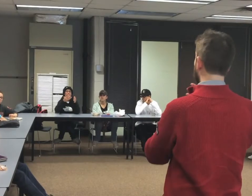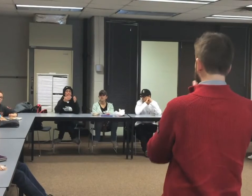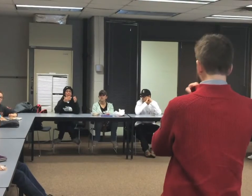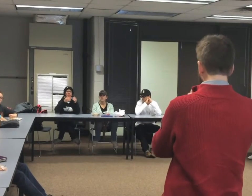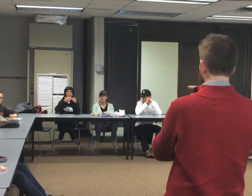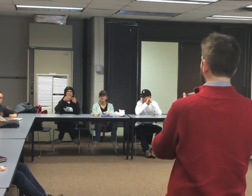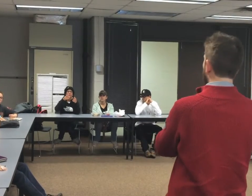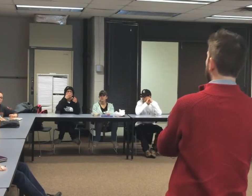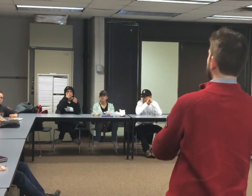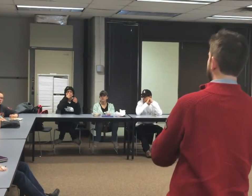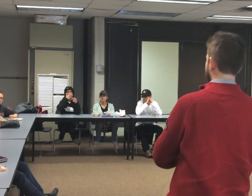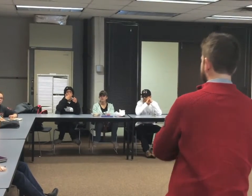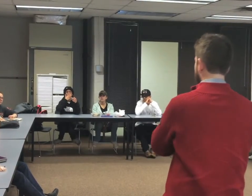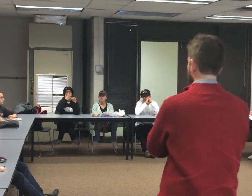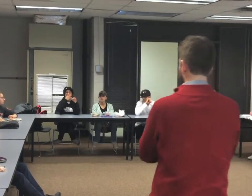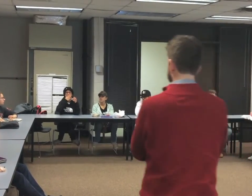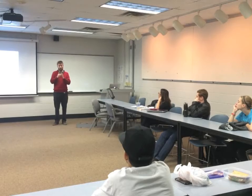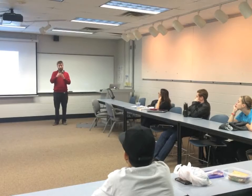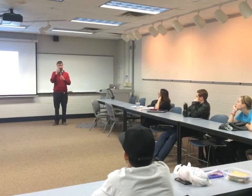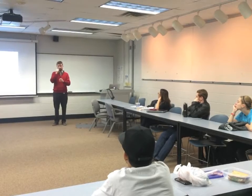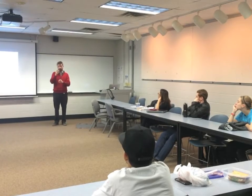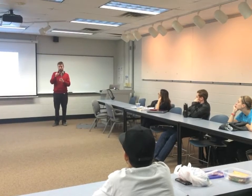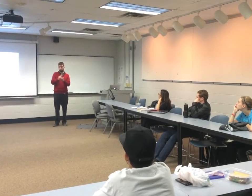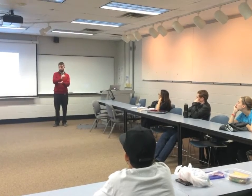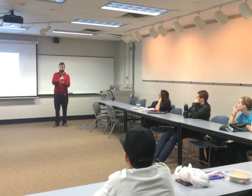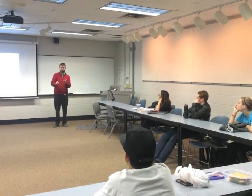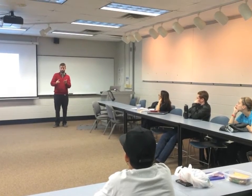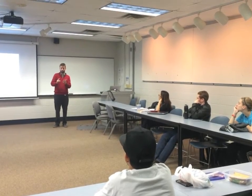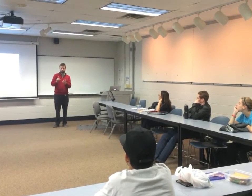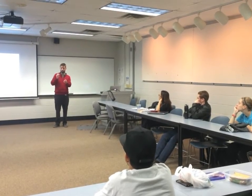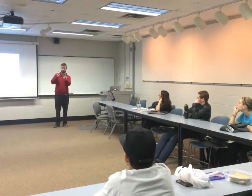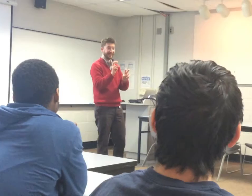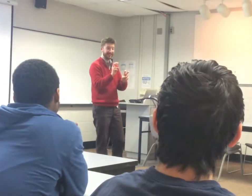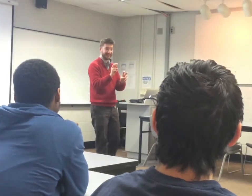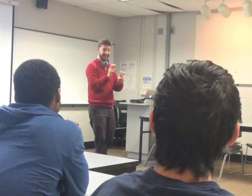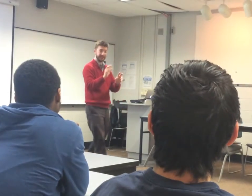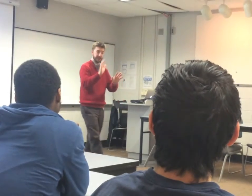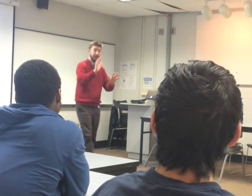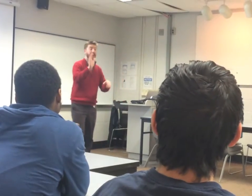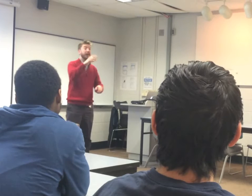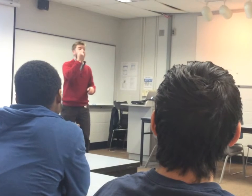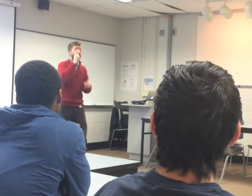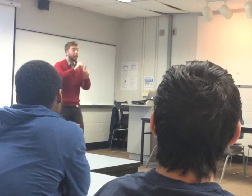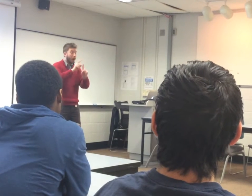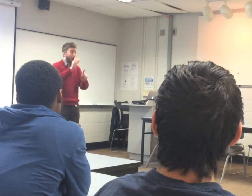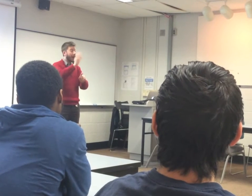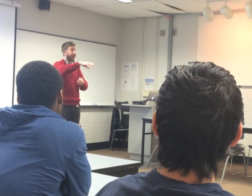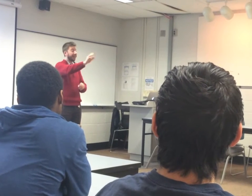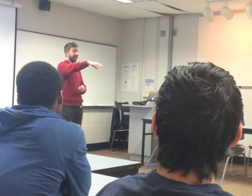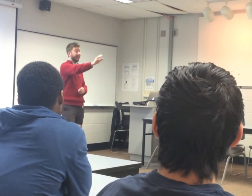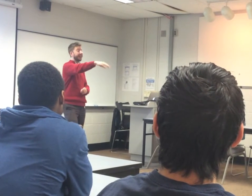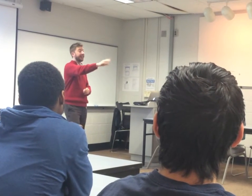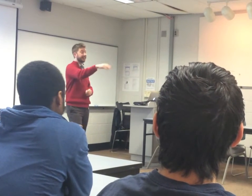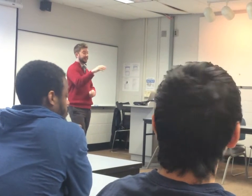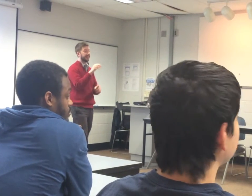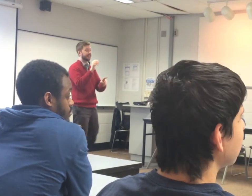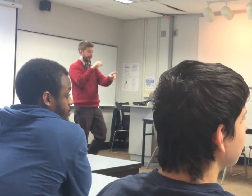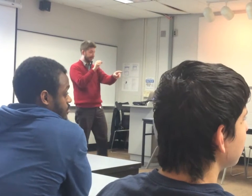program, which is different from most postdoctoral programs, is this component that allows you to learn how to teach